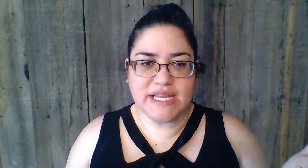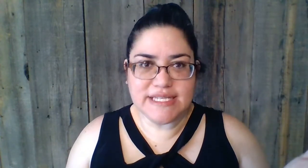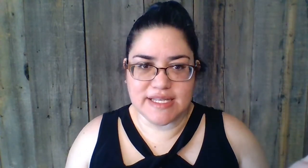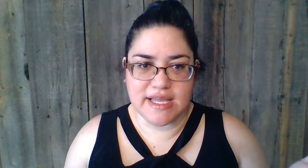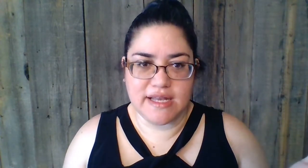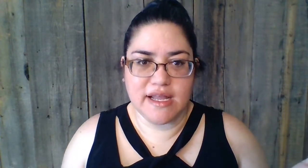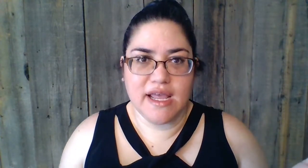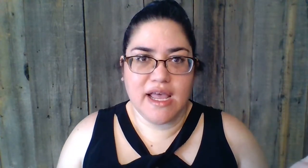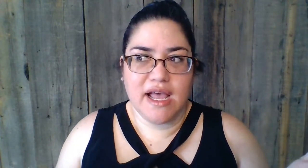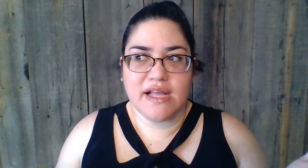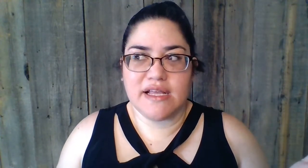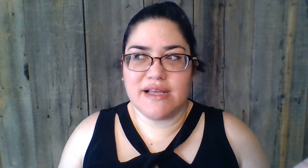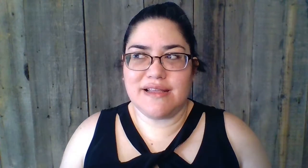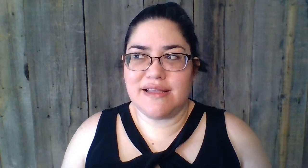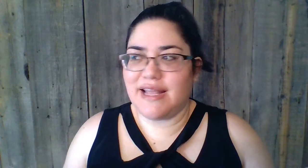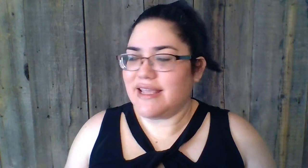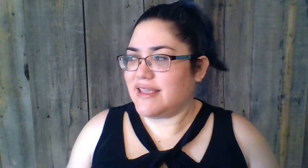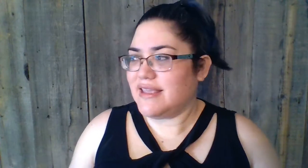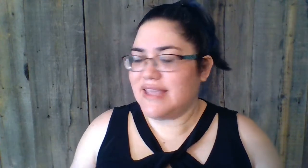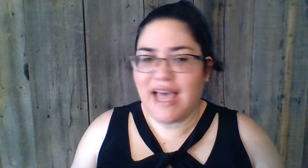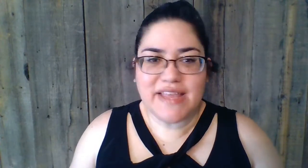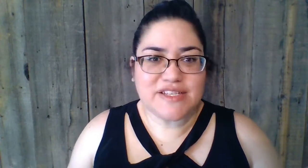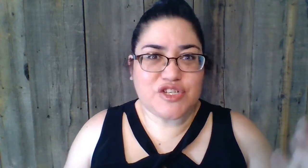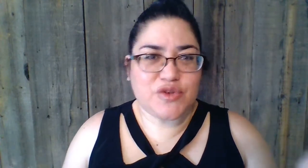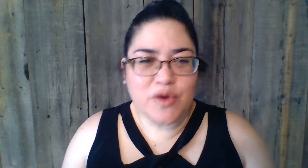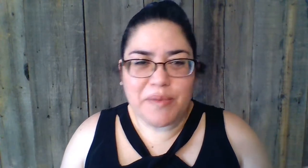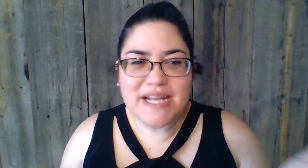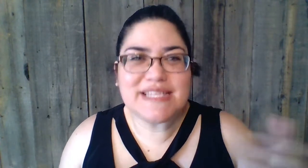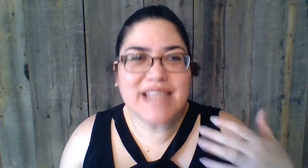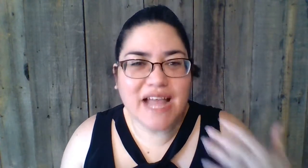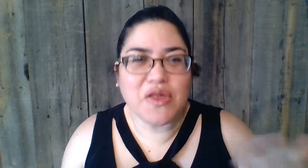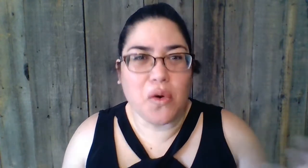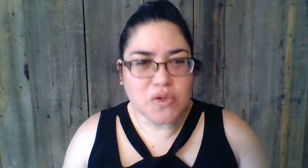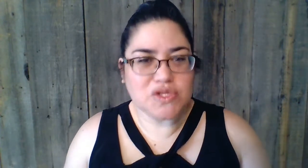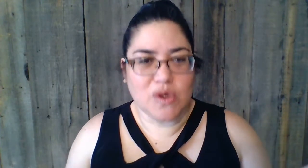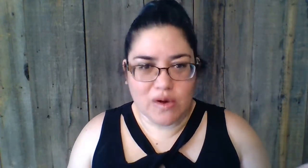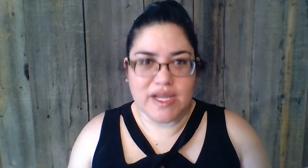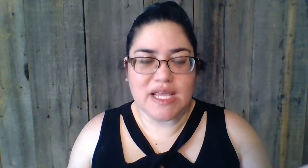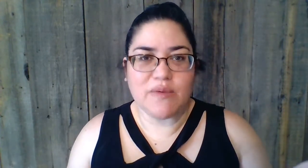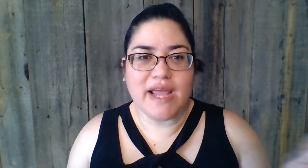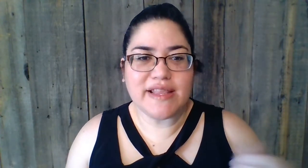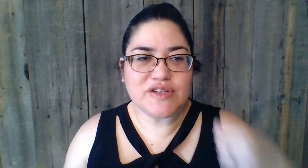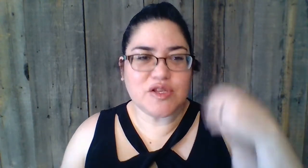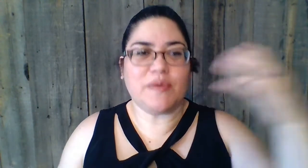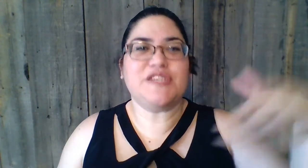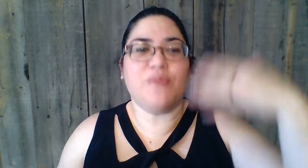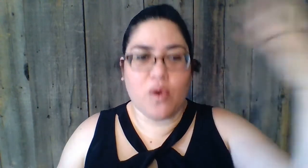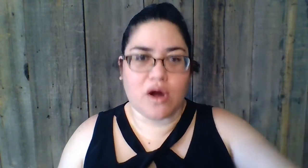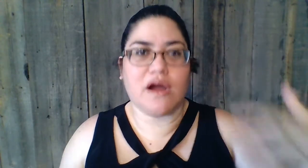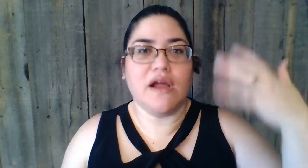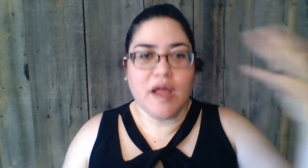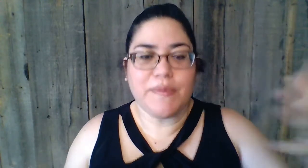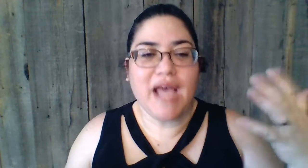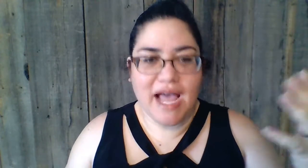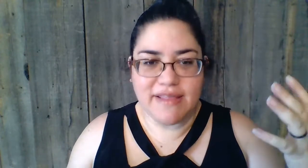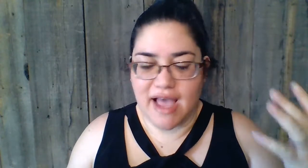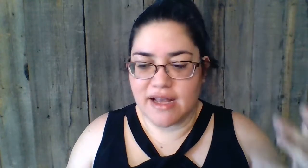insulin. Like, yeah, that's true, but it's not the whole story, right? There's so much more behind that.